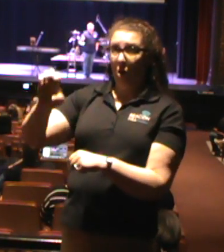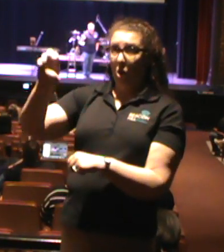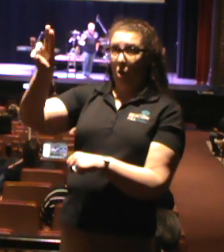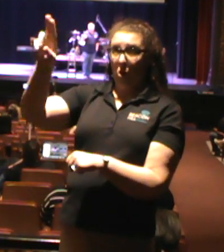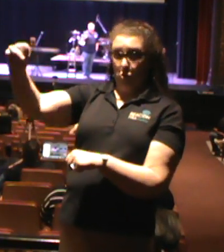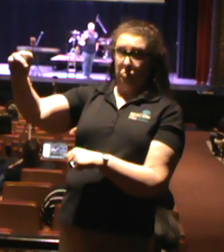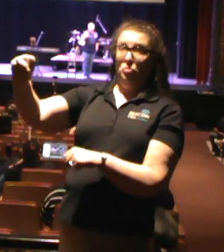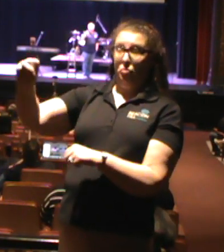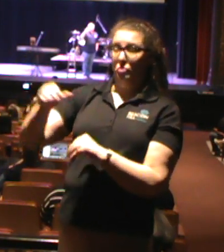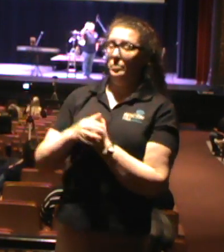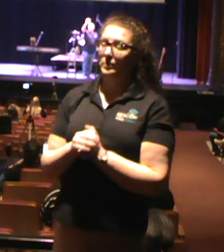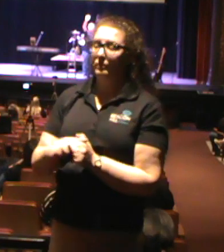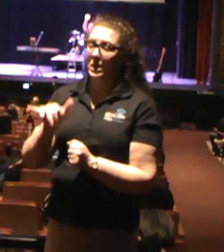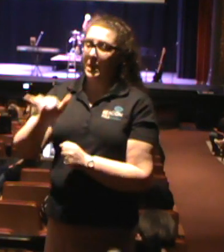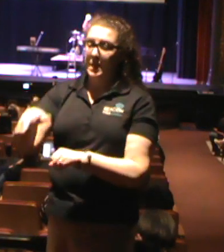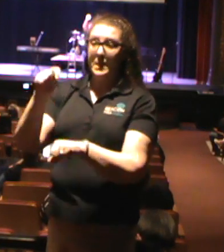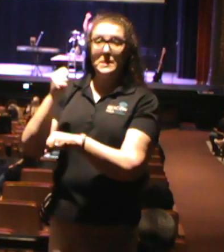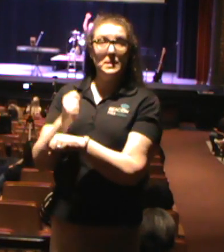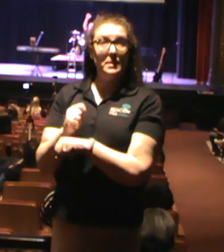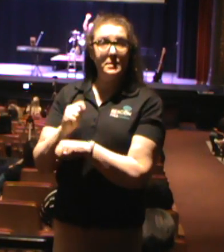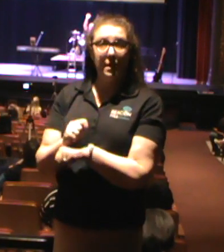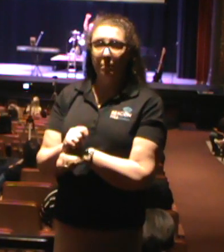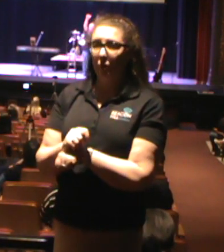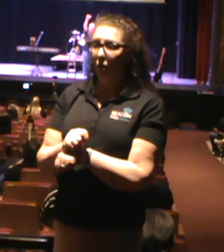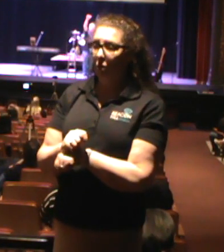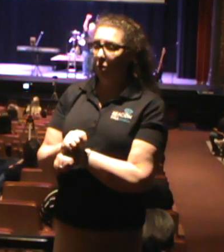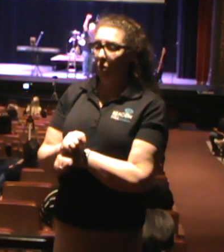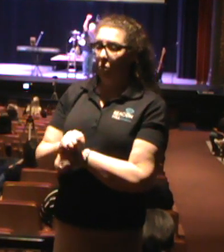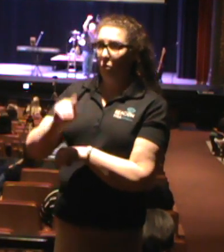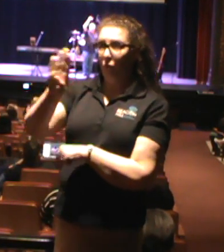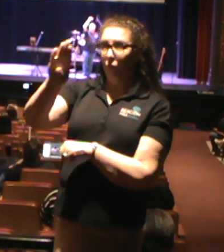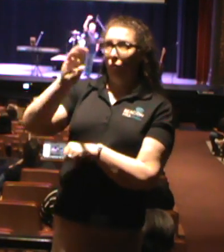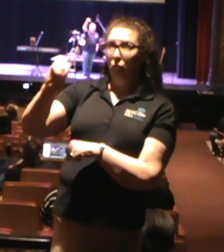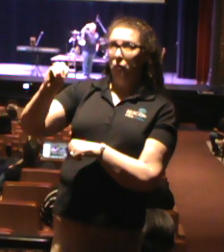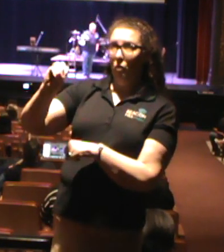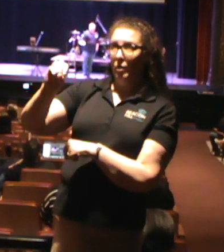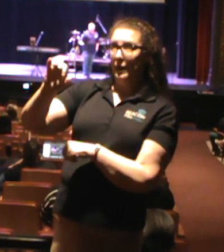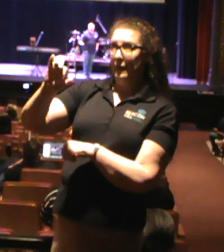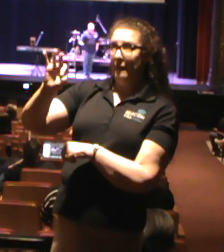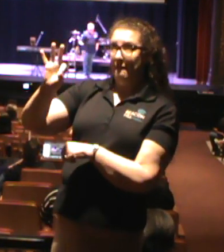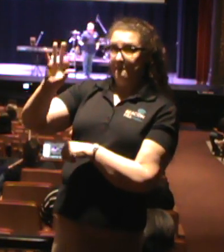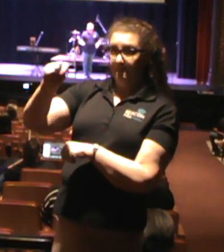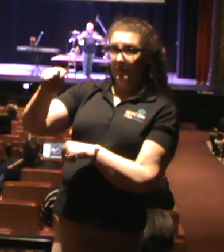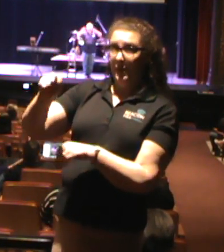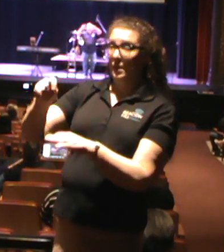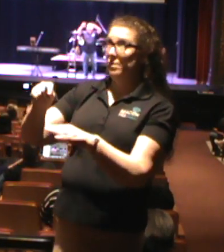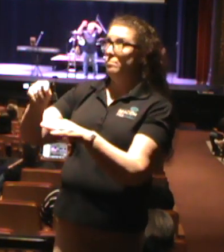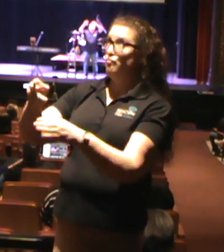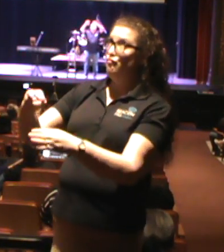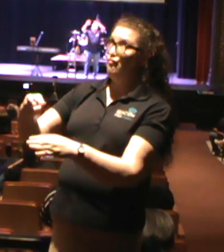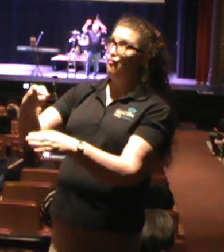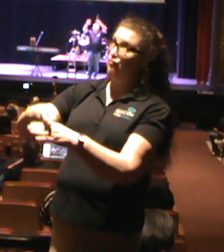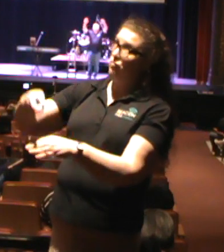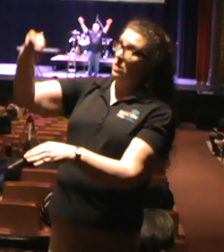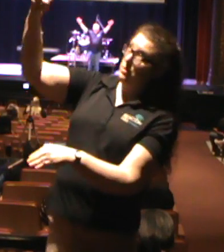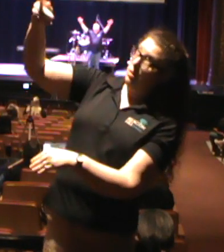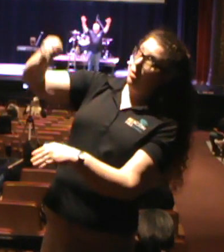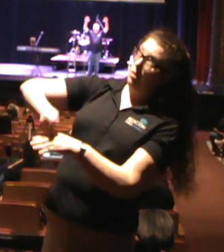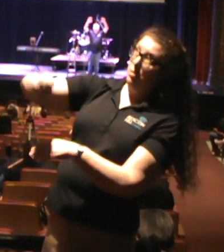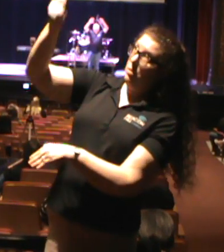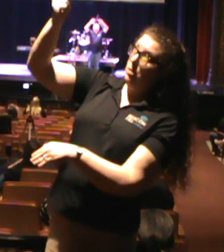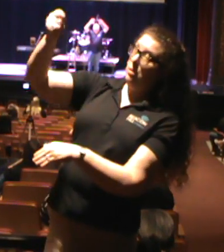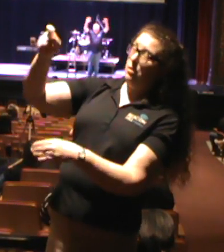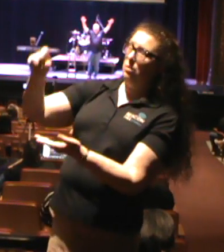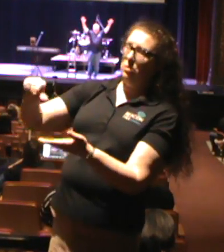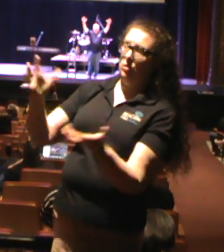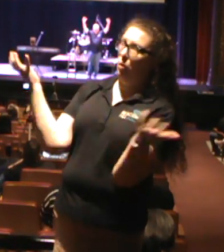This temple went 40 feet into the sky. Now, it was an impressive